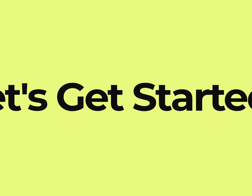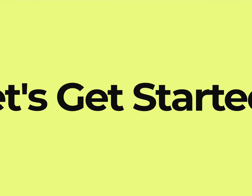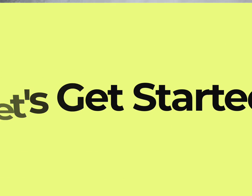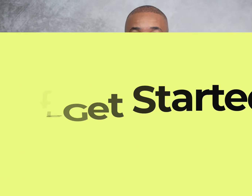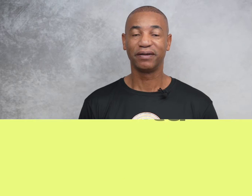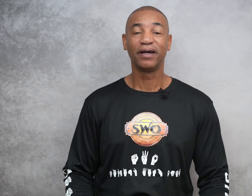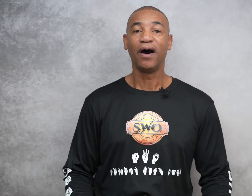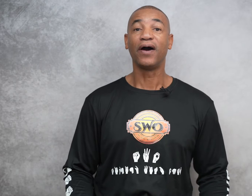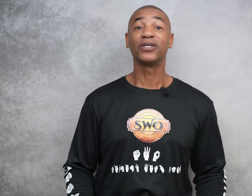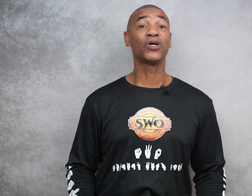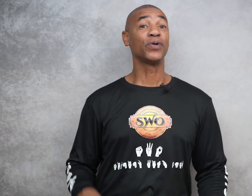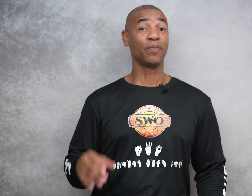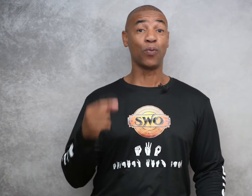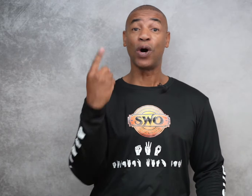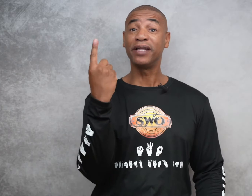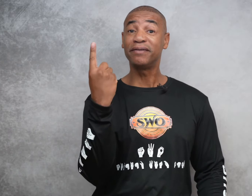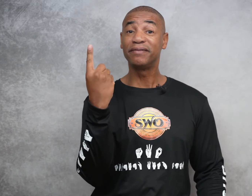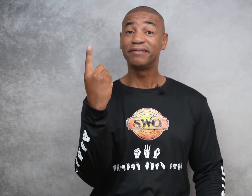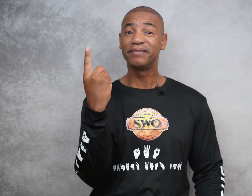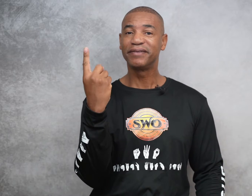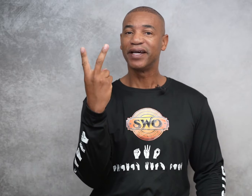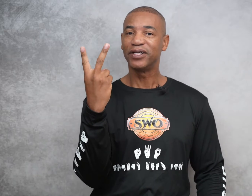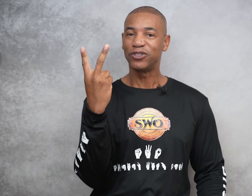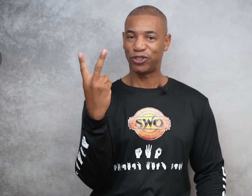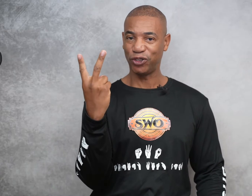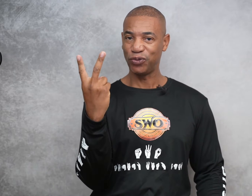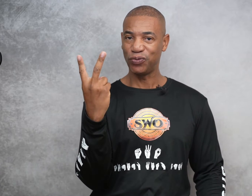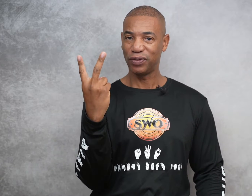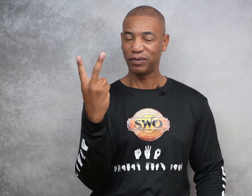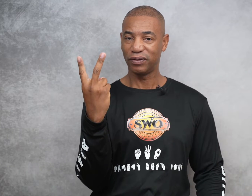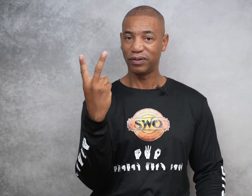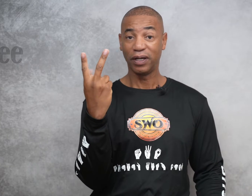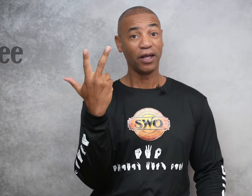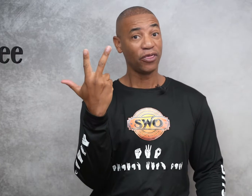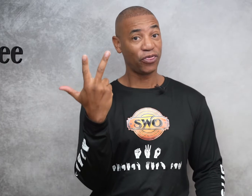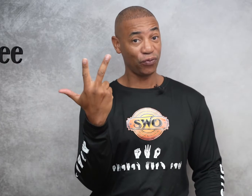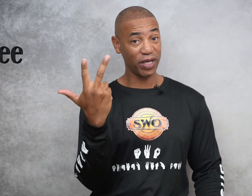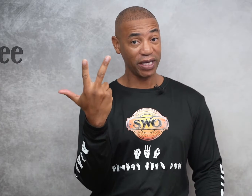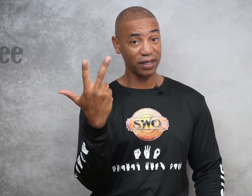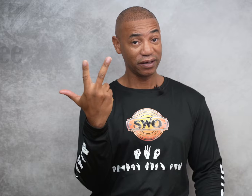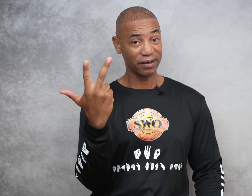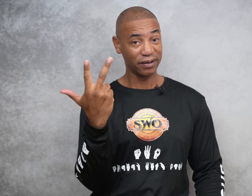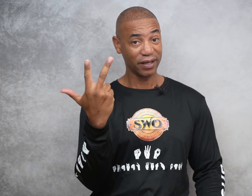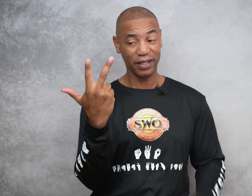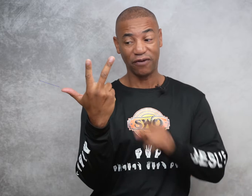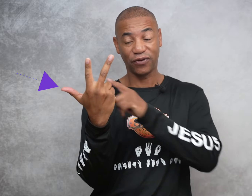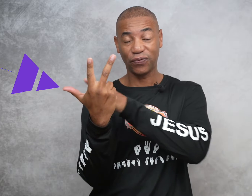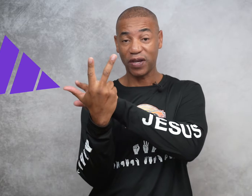get started. All right, let's start with number 1, 2, 3. Now for 3,